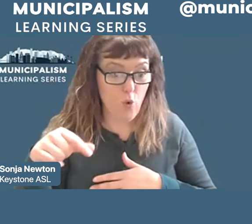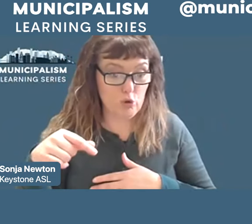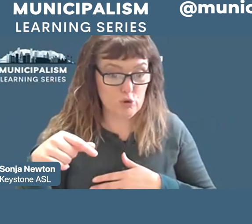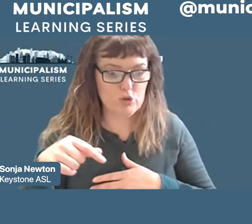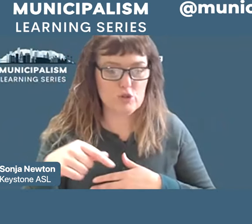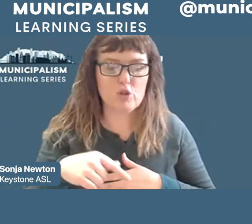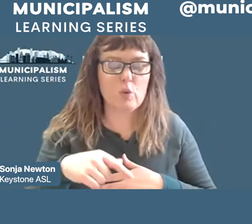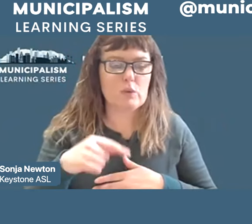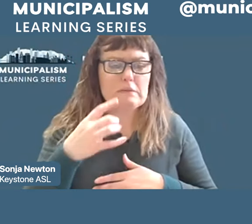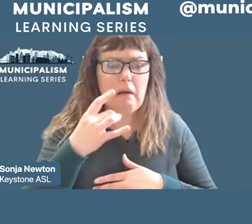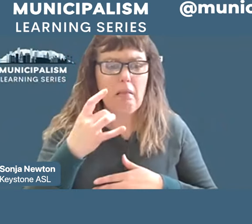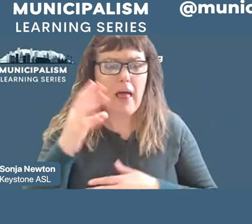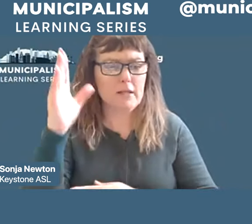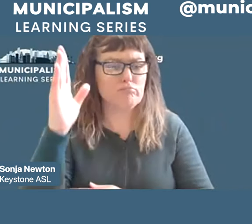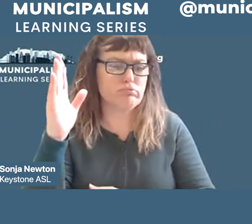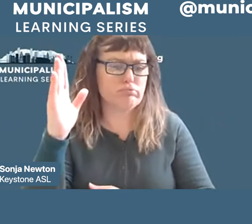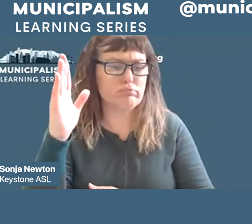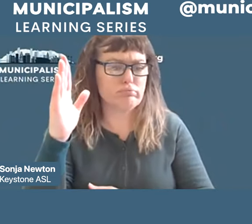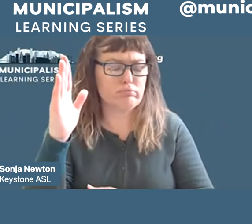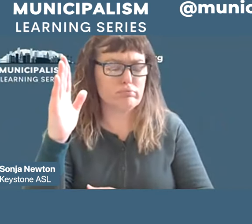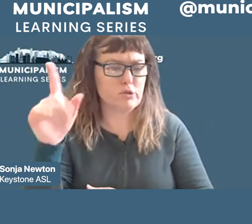to a comfortable hall downtown.